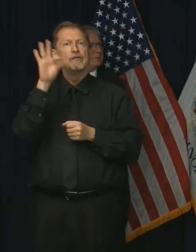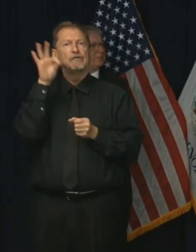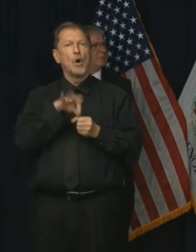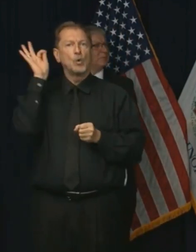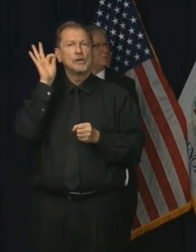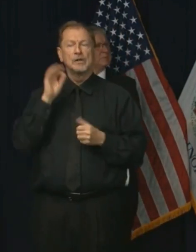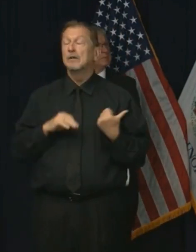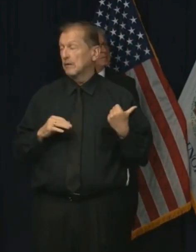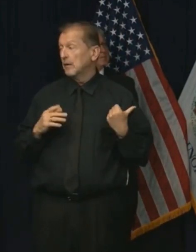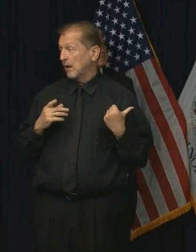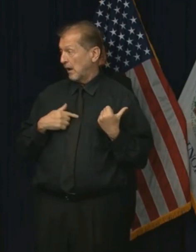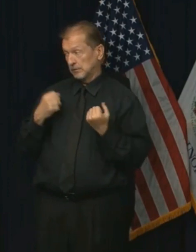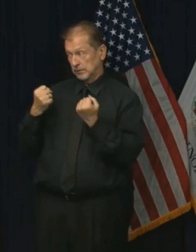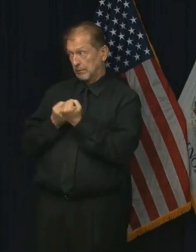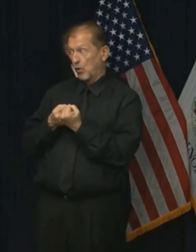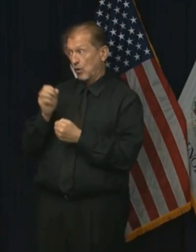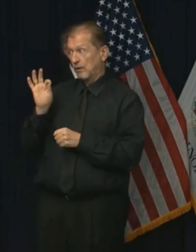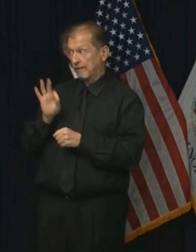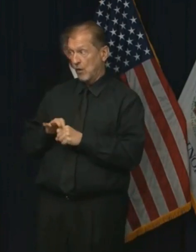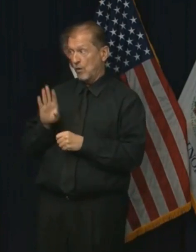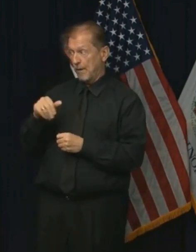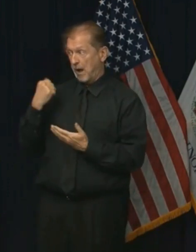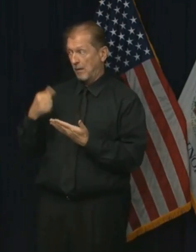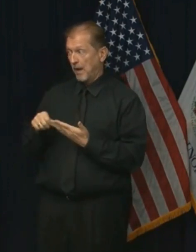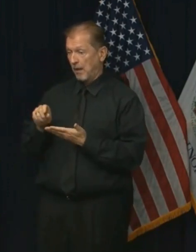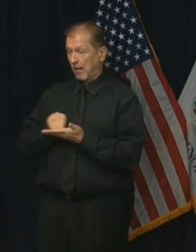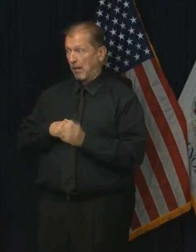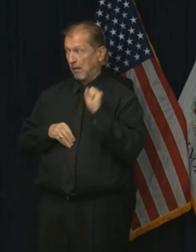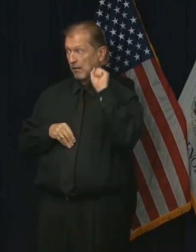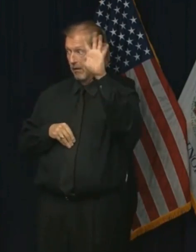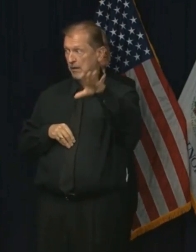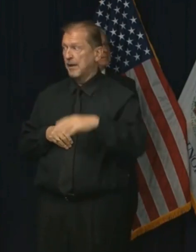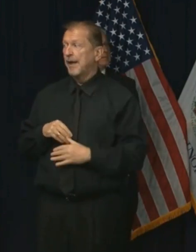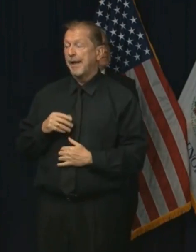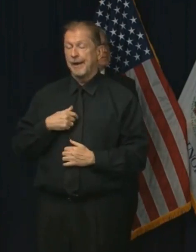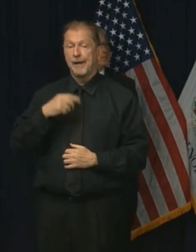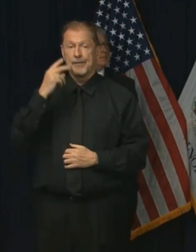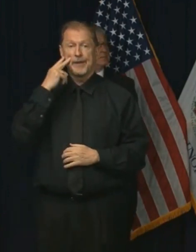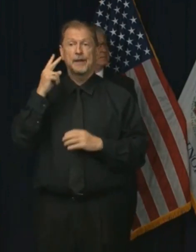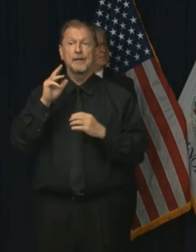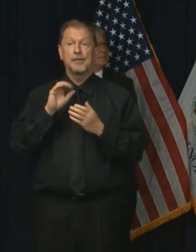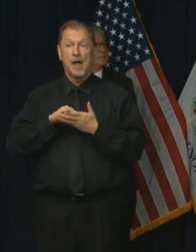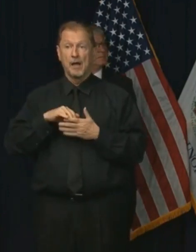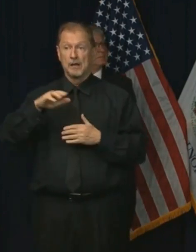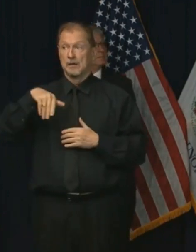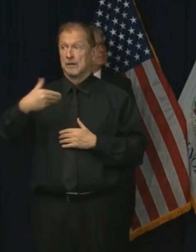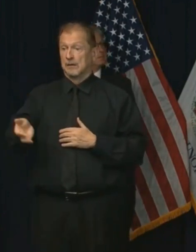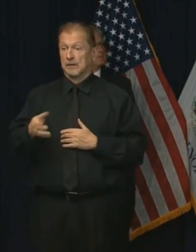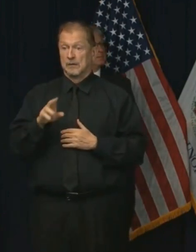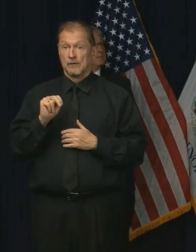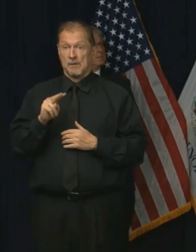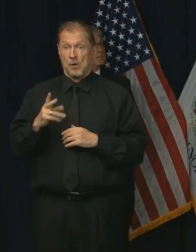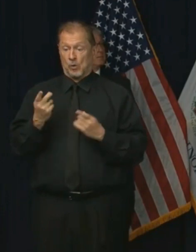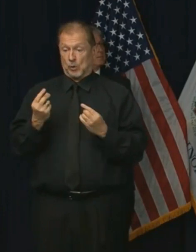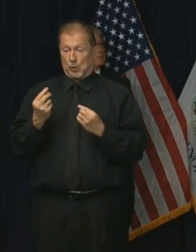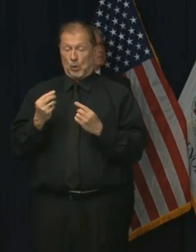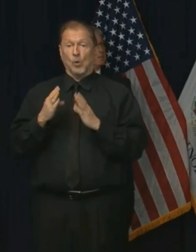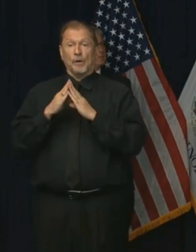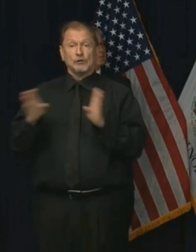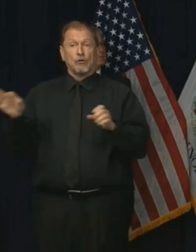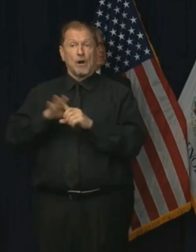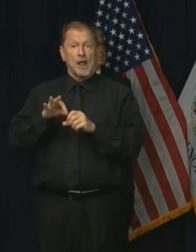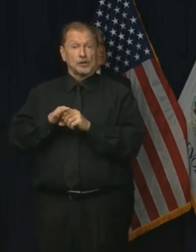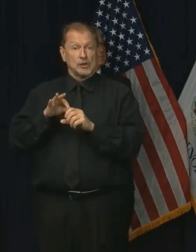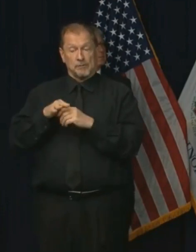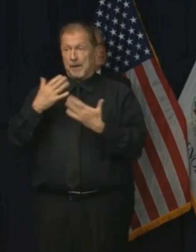we're going to have to look at, for the general election, the idea that we may have to move to a significant amount or maybe